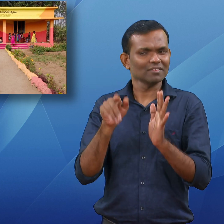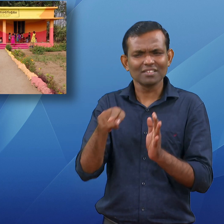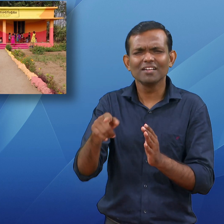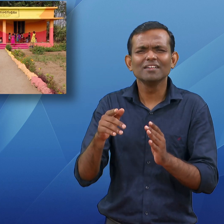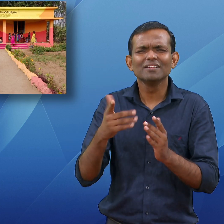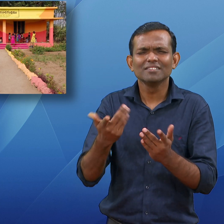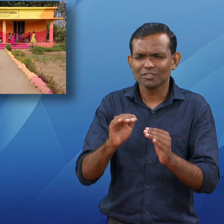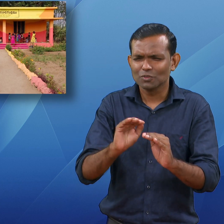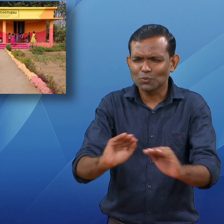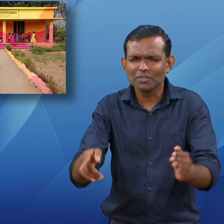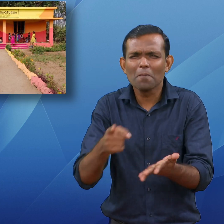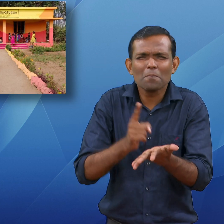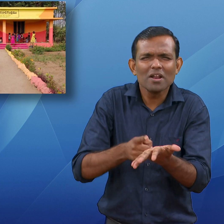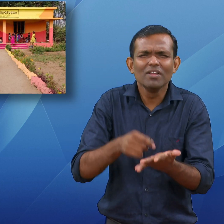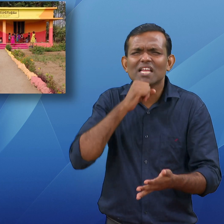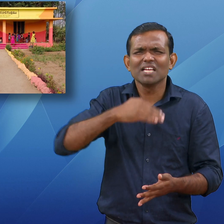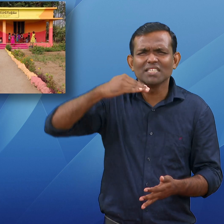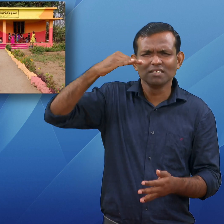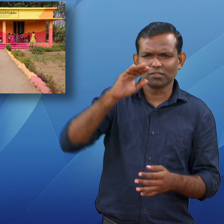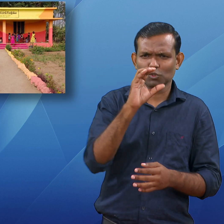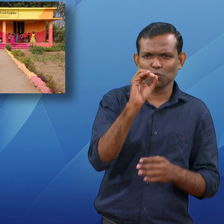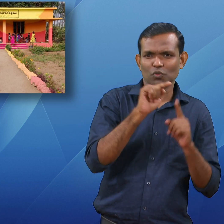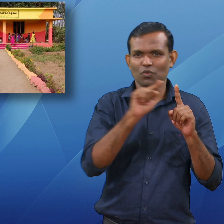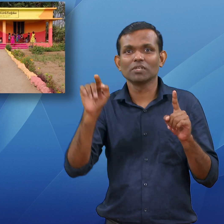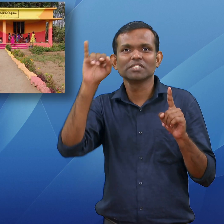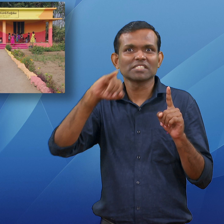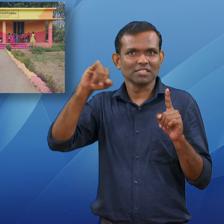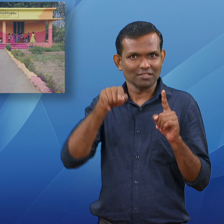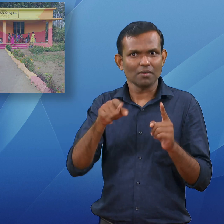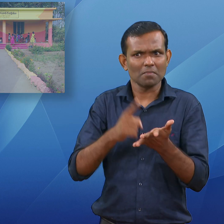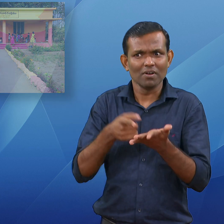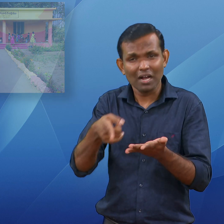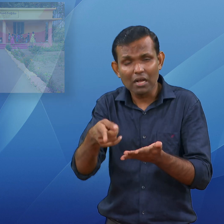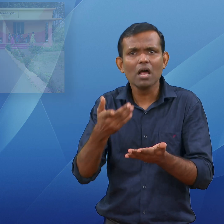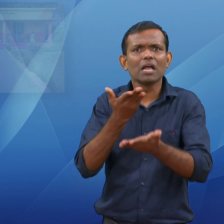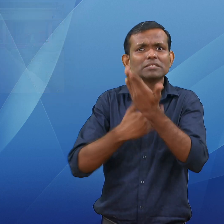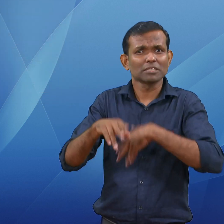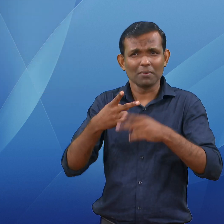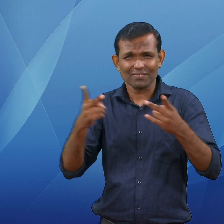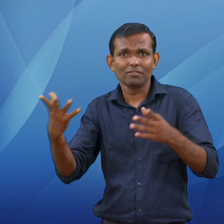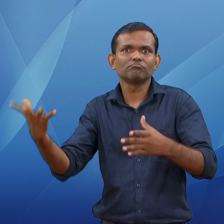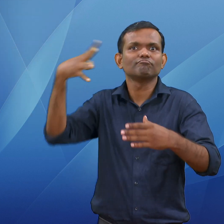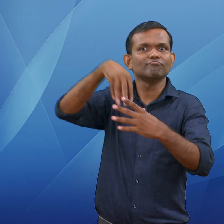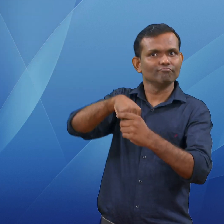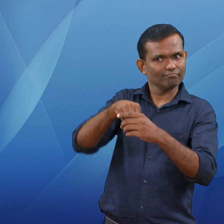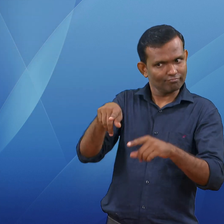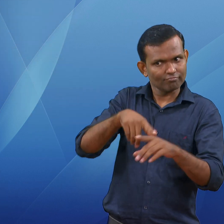children with disabilities in the 0-6 group. As part of the new protocol, Anganwadi workers will be provided